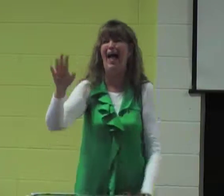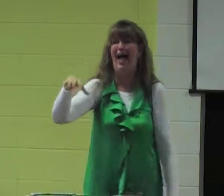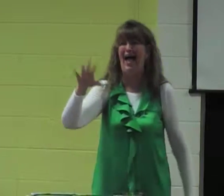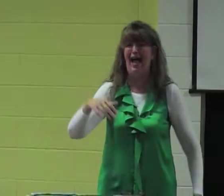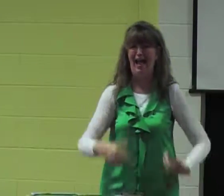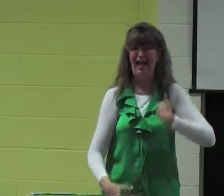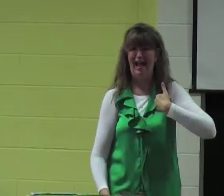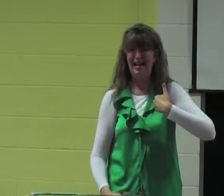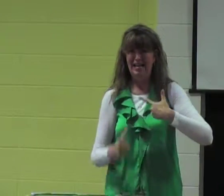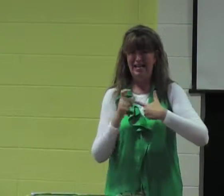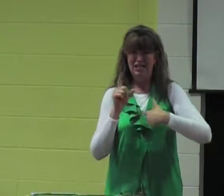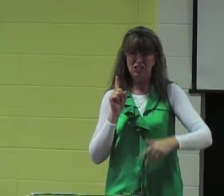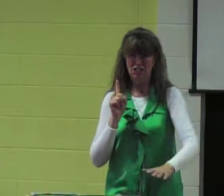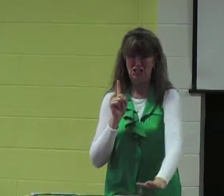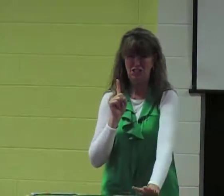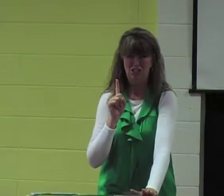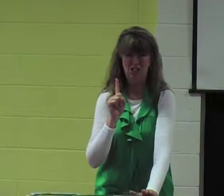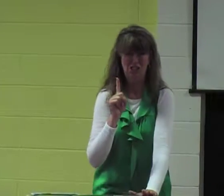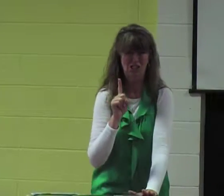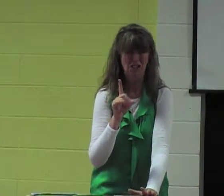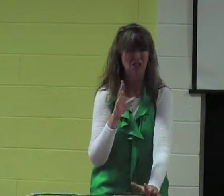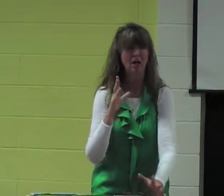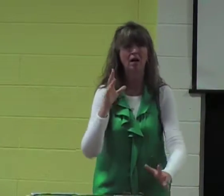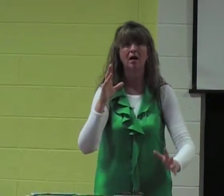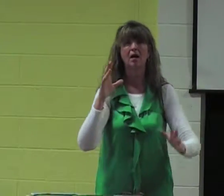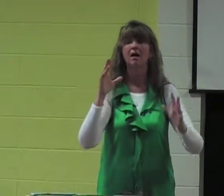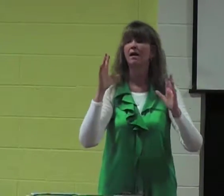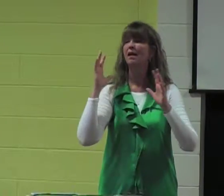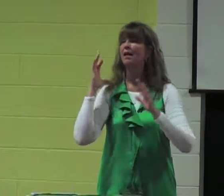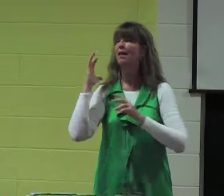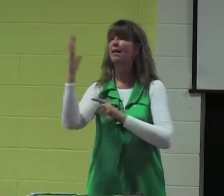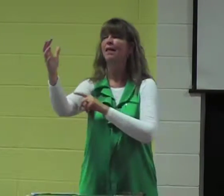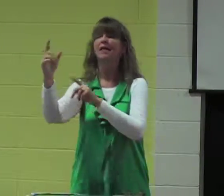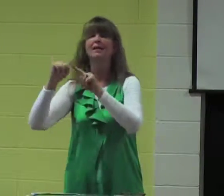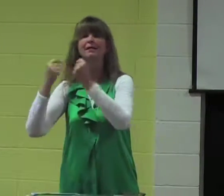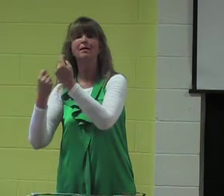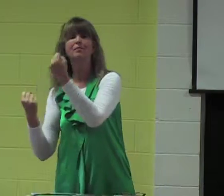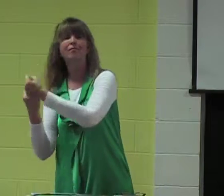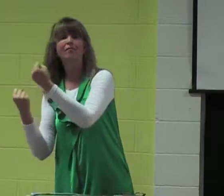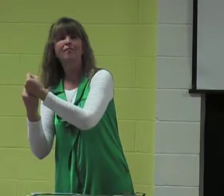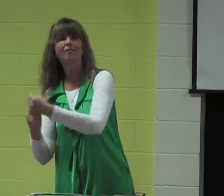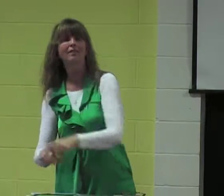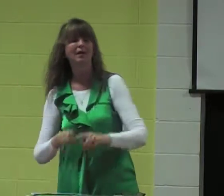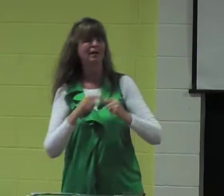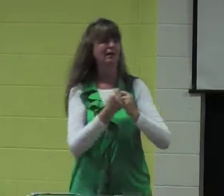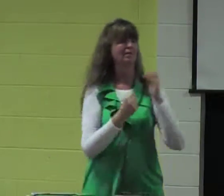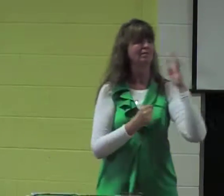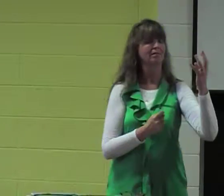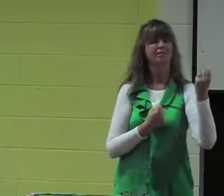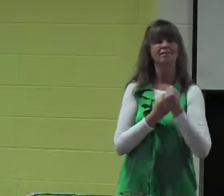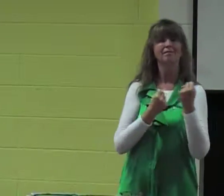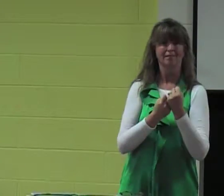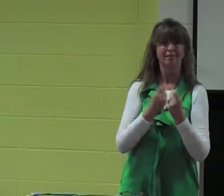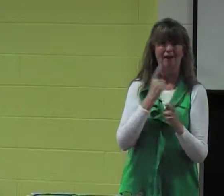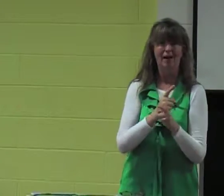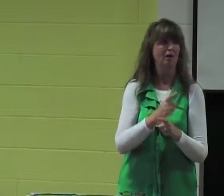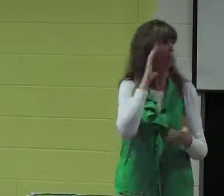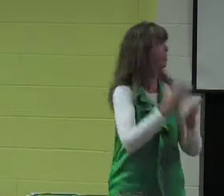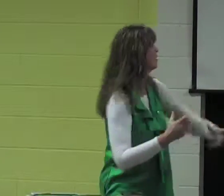Maybe like this. Anyhow, he ran towards the goal line. And we